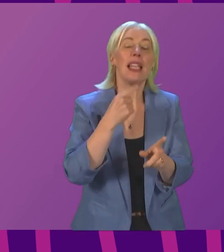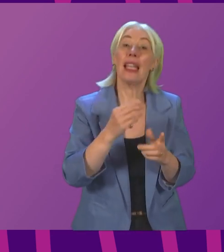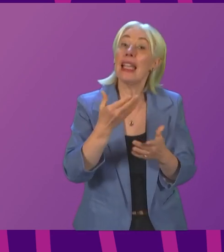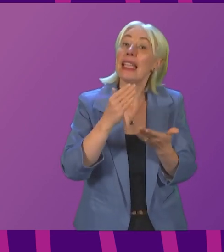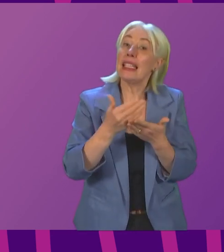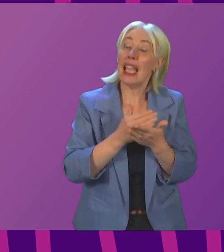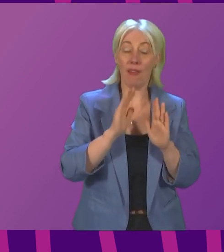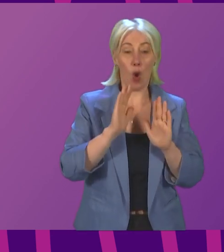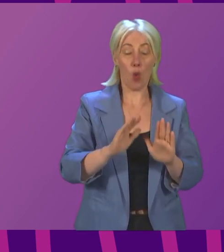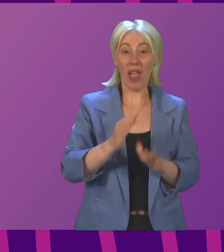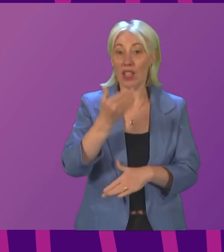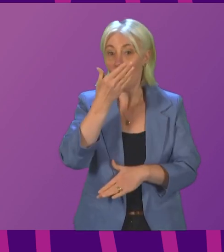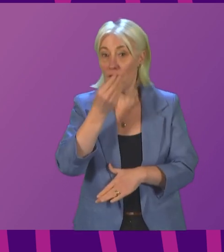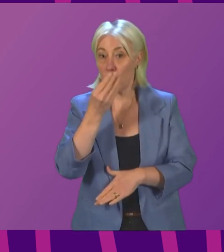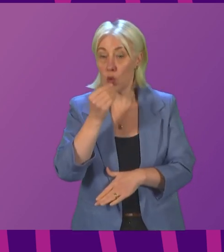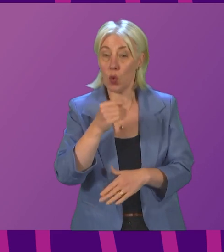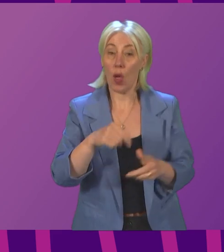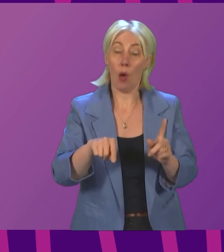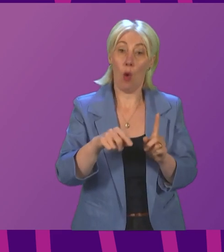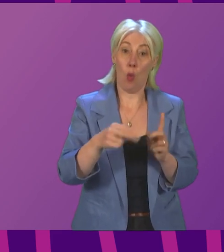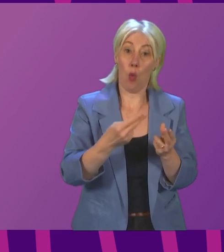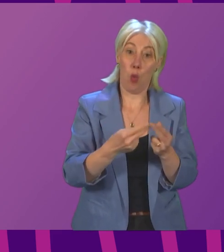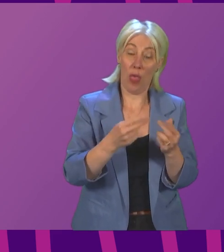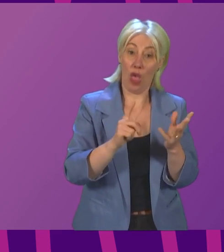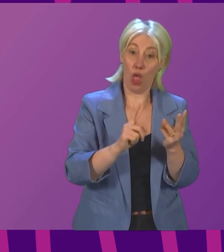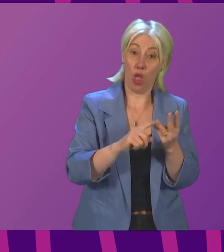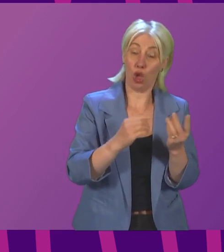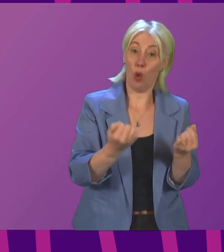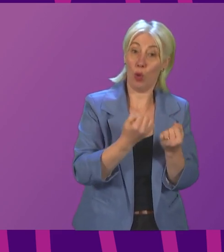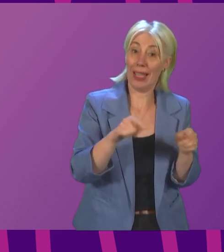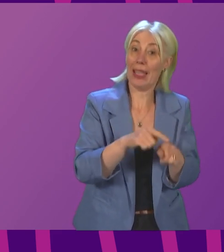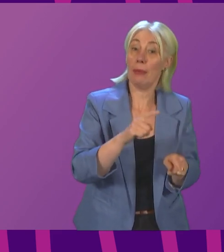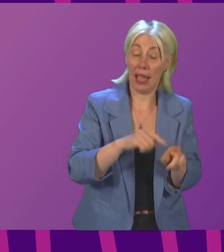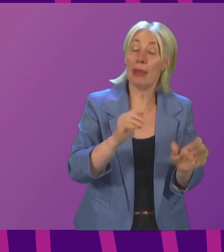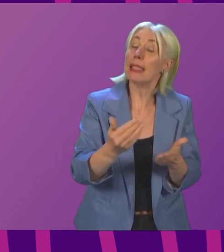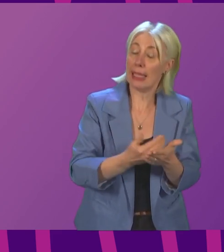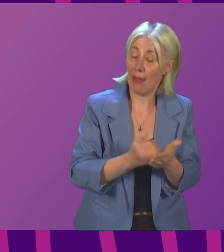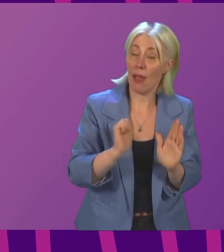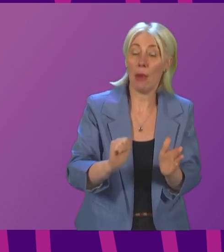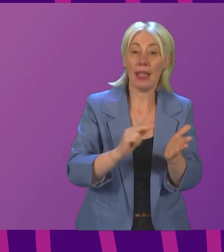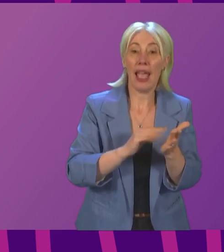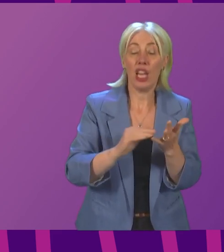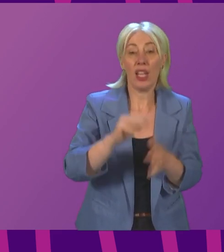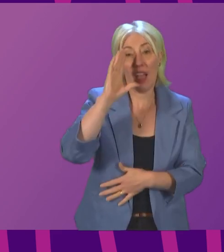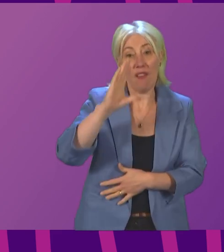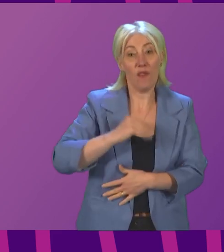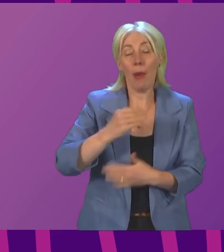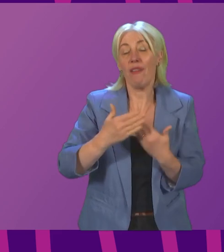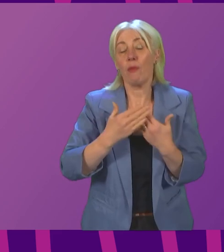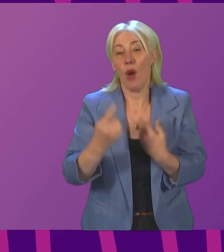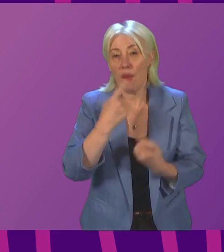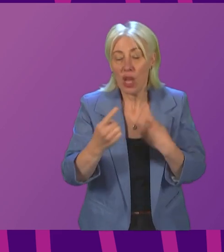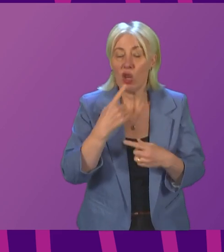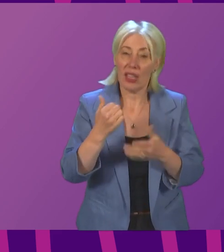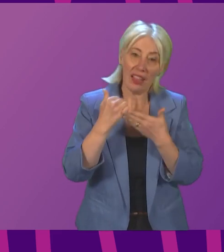wait to get your flu vaccine at that time in order that you can get them together. Obviously NHS and form provides further information and